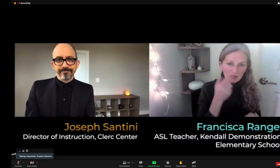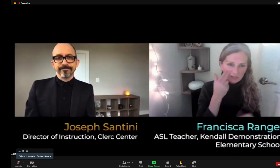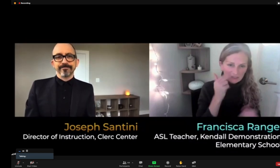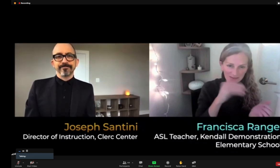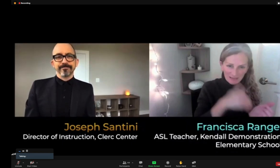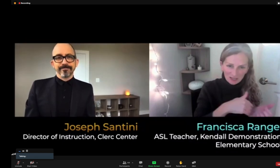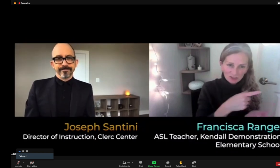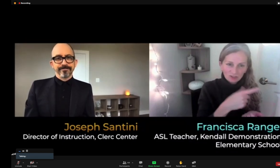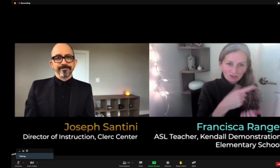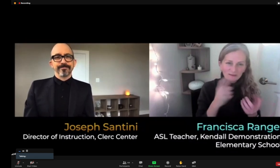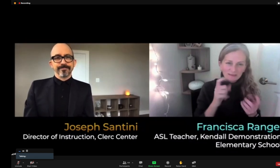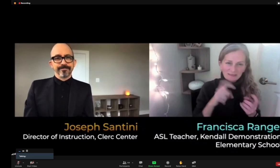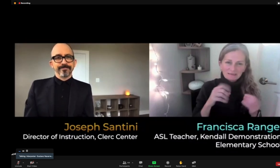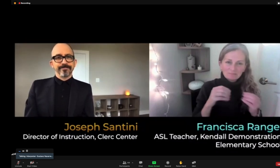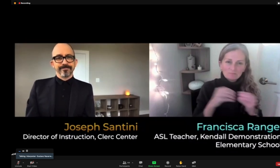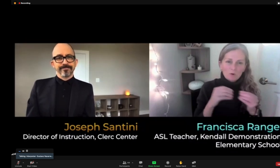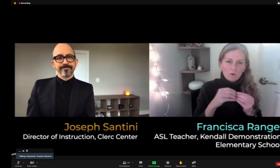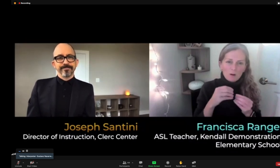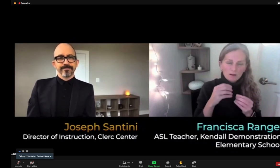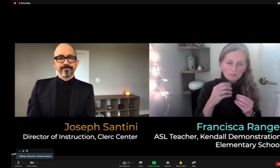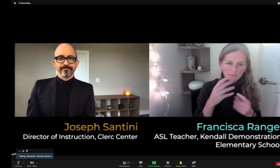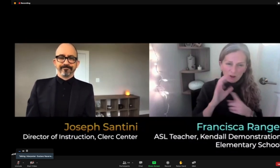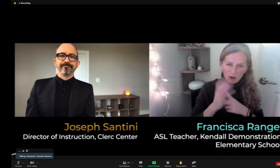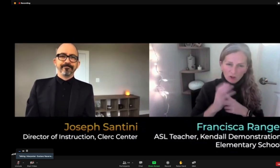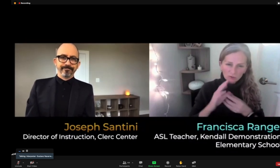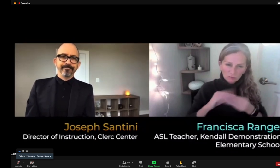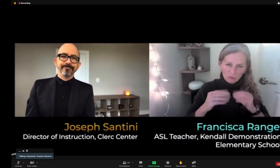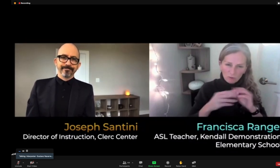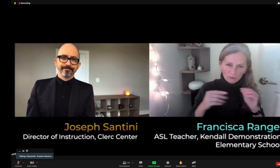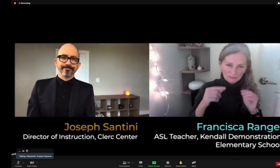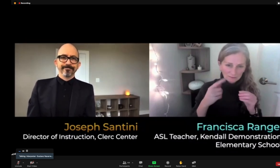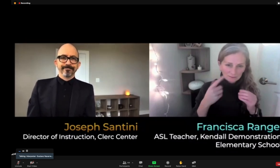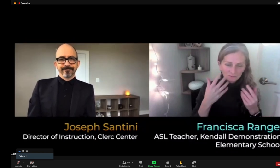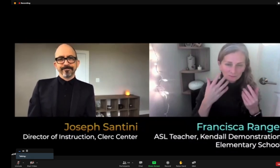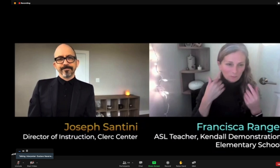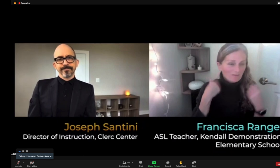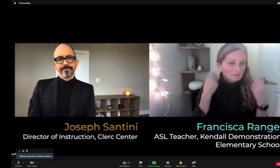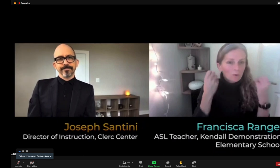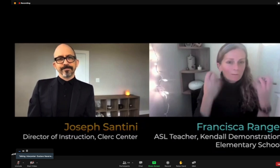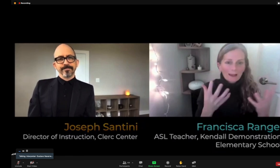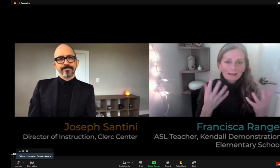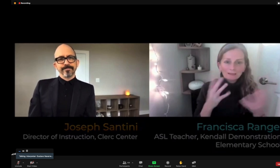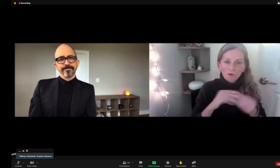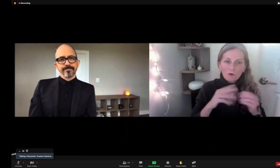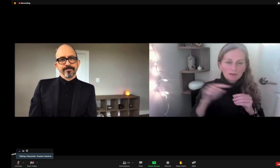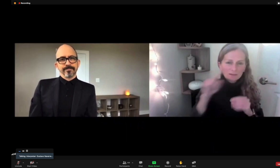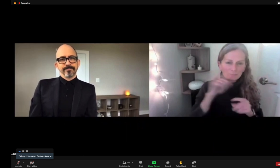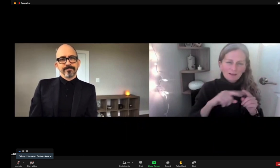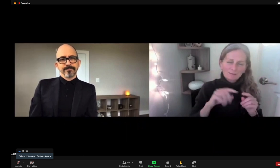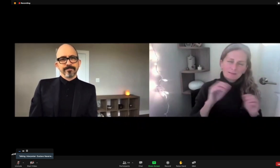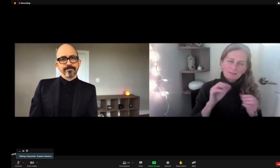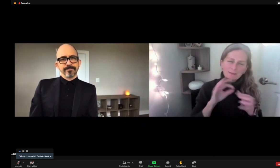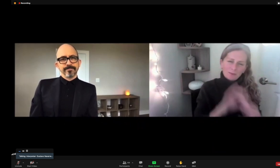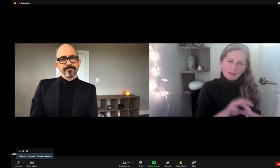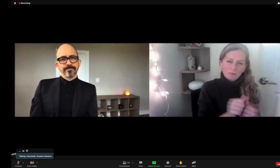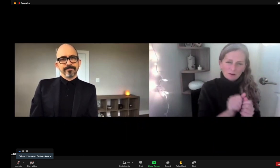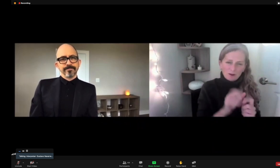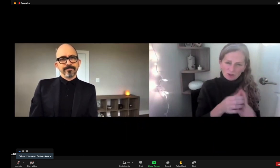with Joseph Santini and Francis Carangher. And adding more stories that represent diverse cultures. However,